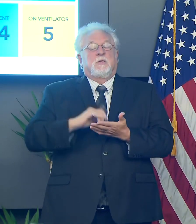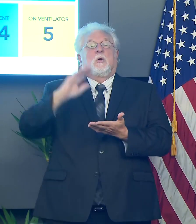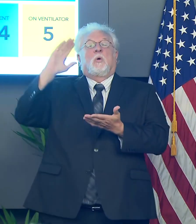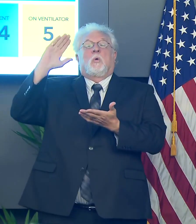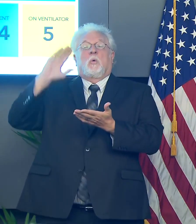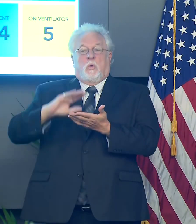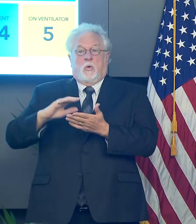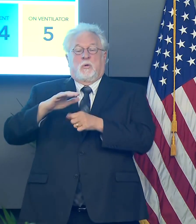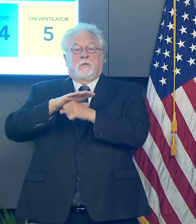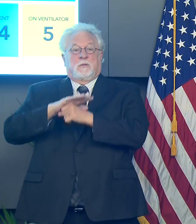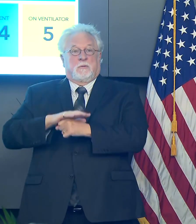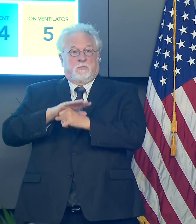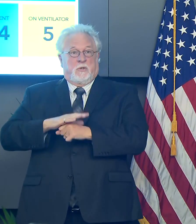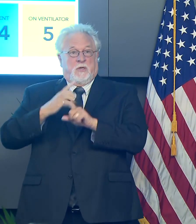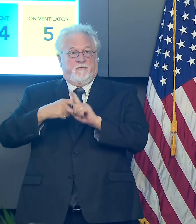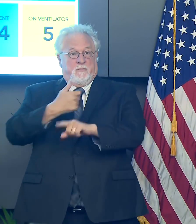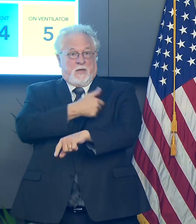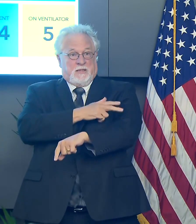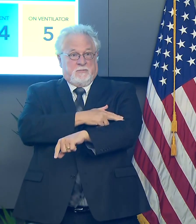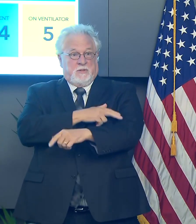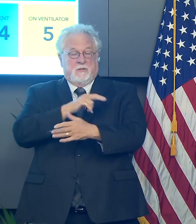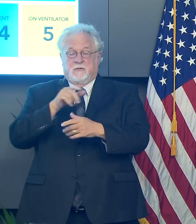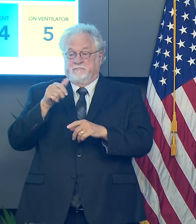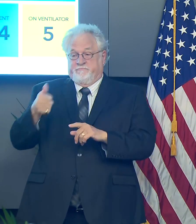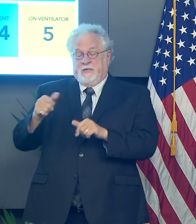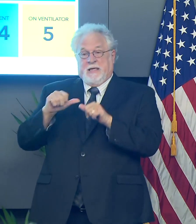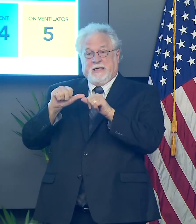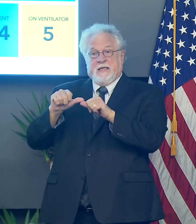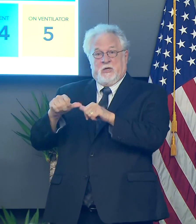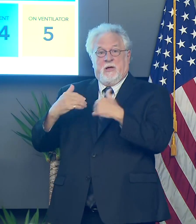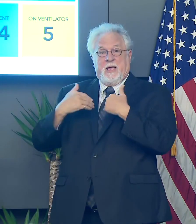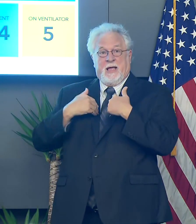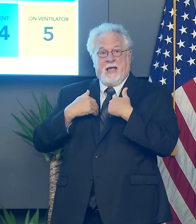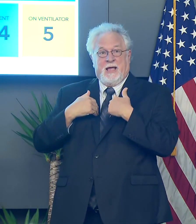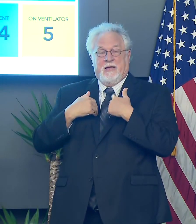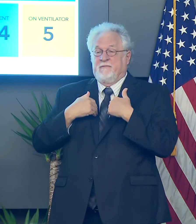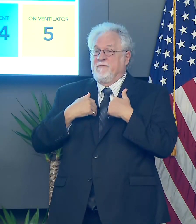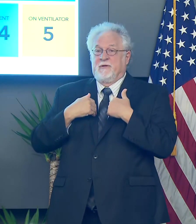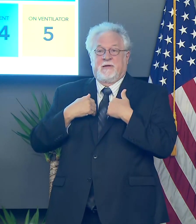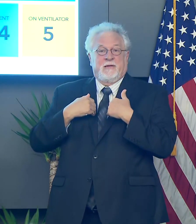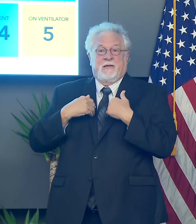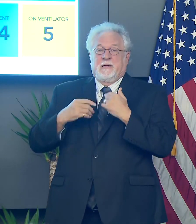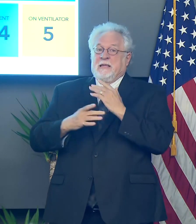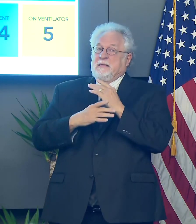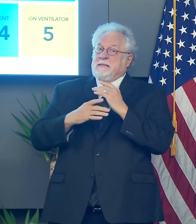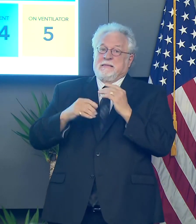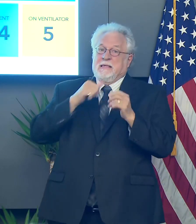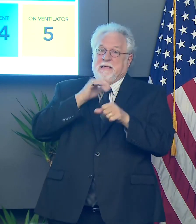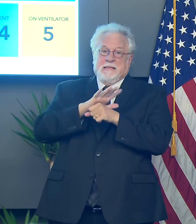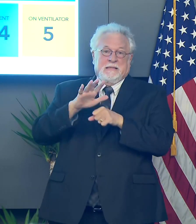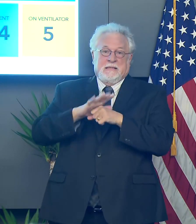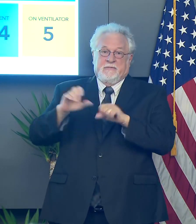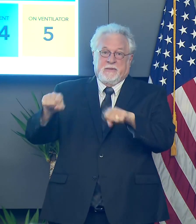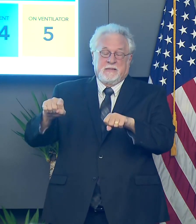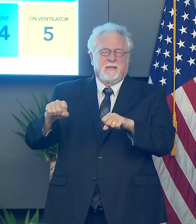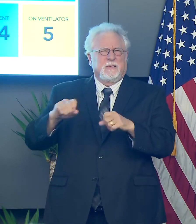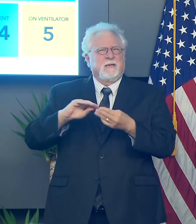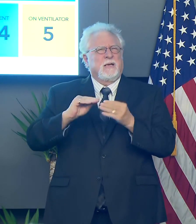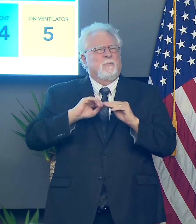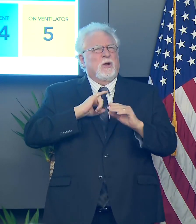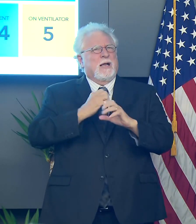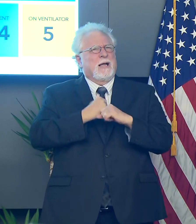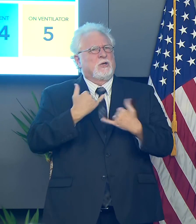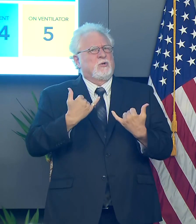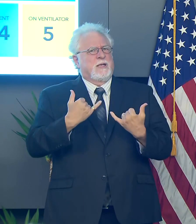the strain off of our hospitals that continue to, uh, have a lack of capacity in many of them. I think the number that I got